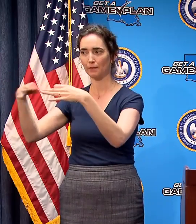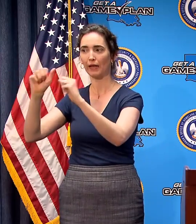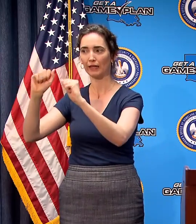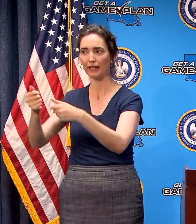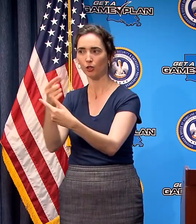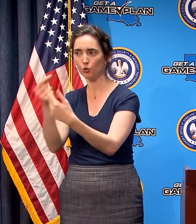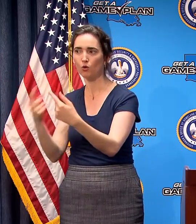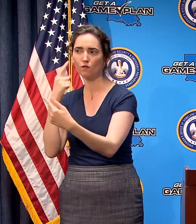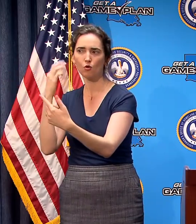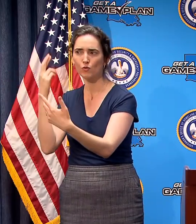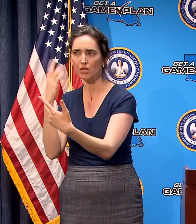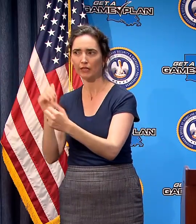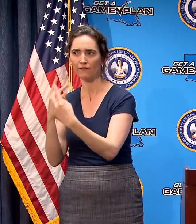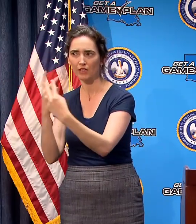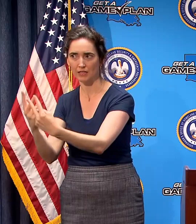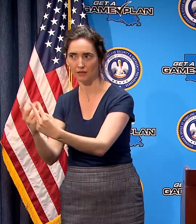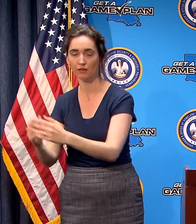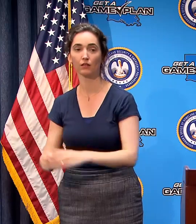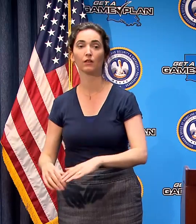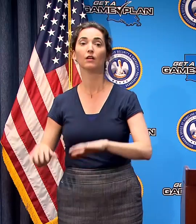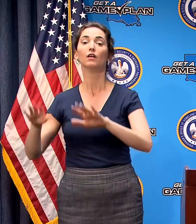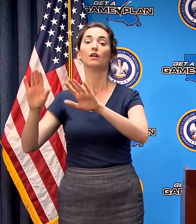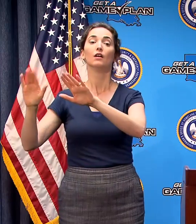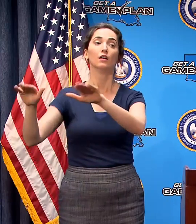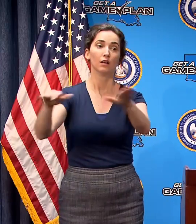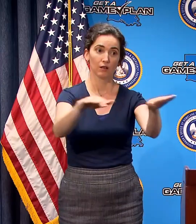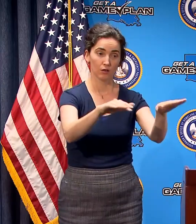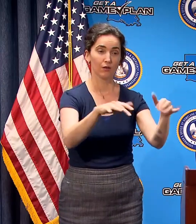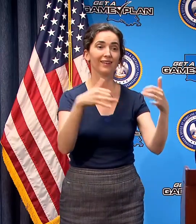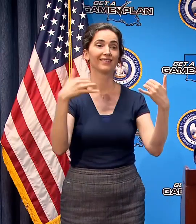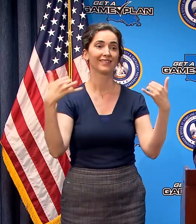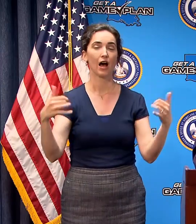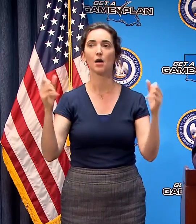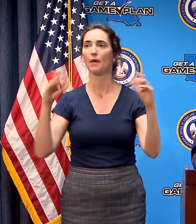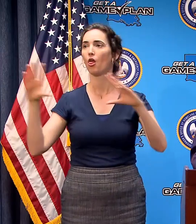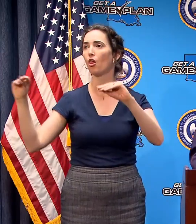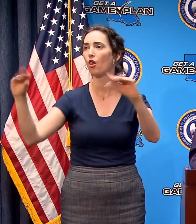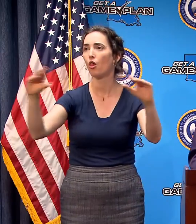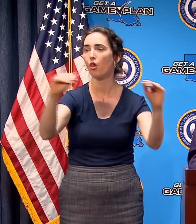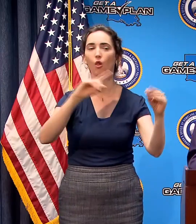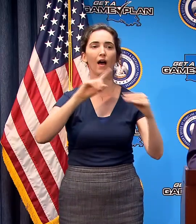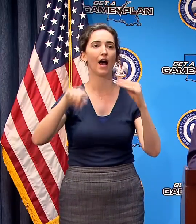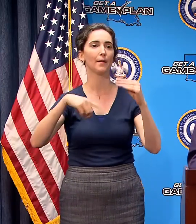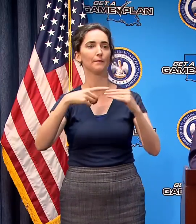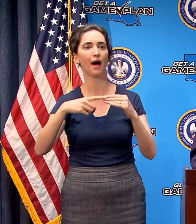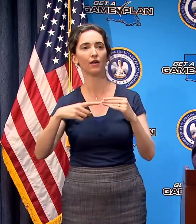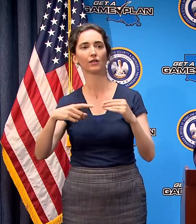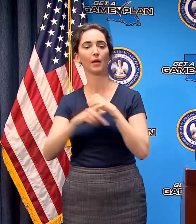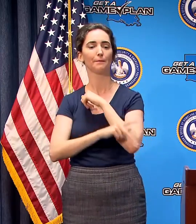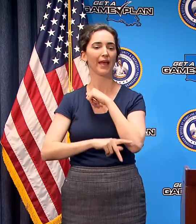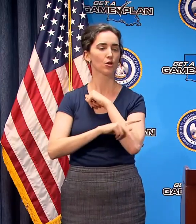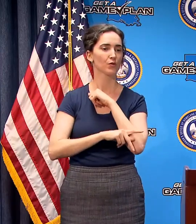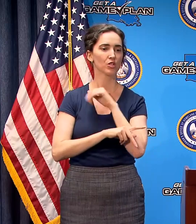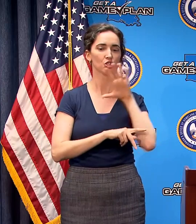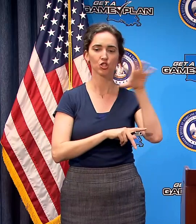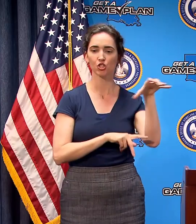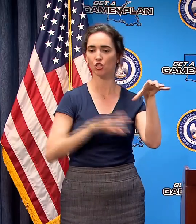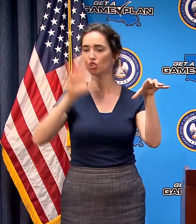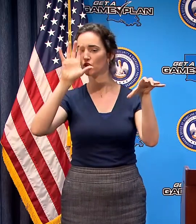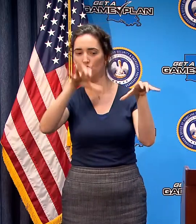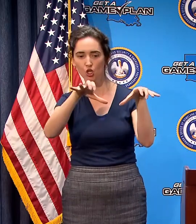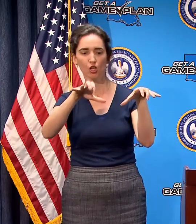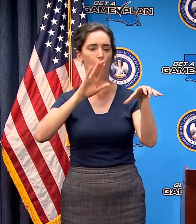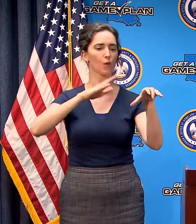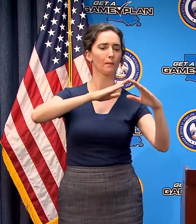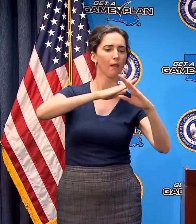now I know there are a lot of rumors out there about closing our borders or restricting travel between parishes or sending out the Louisiana